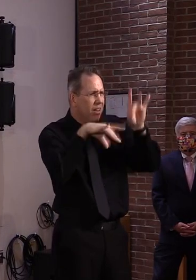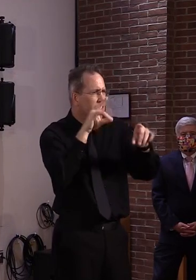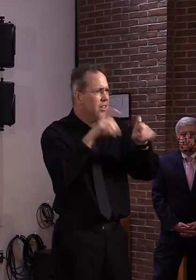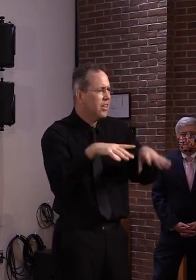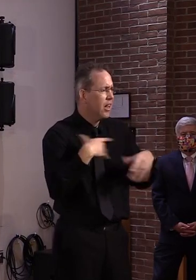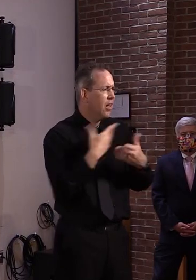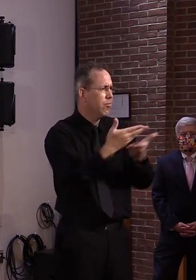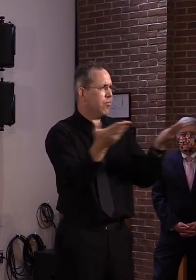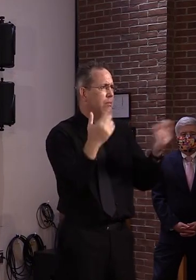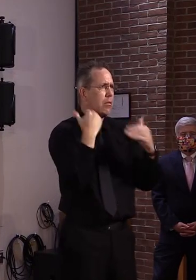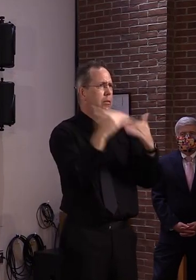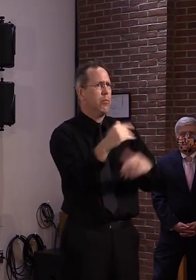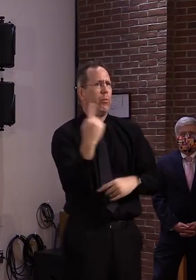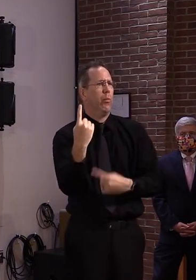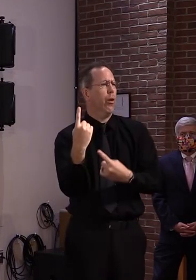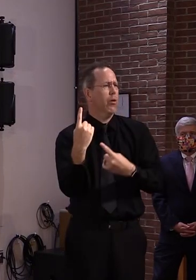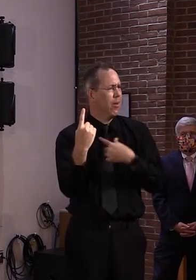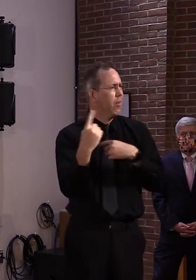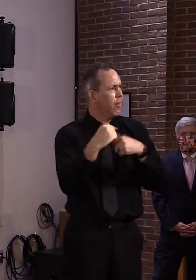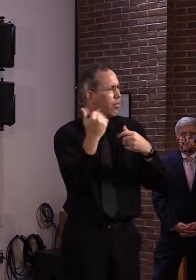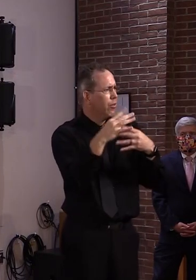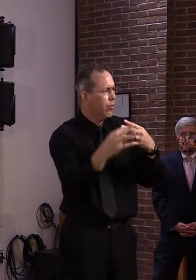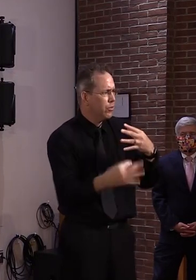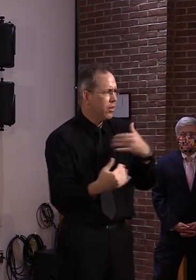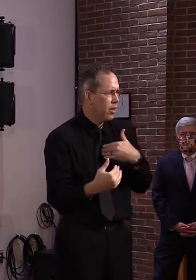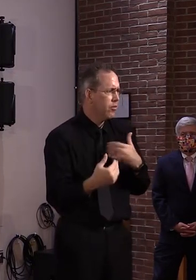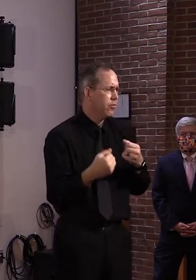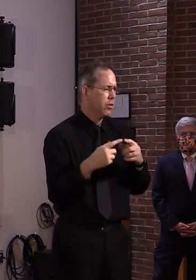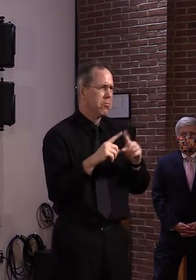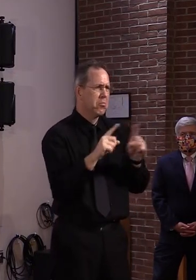actually provide as many of them as possible.